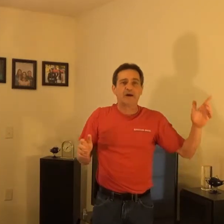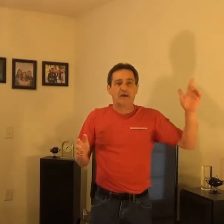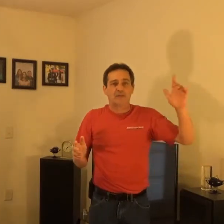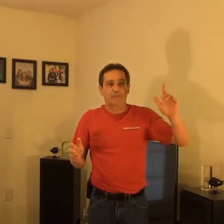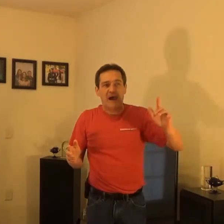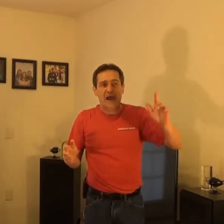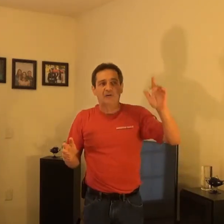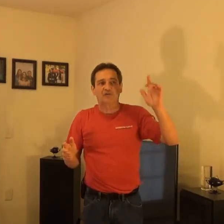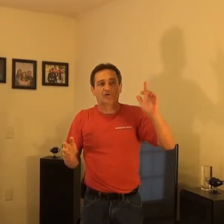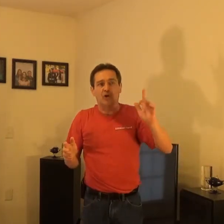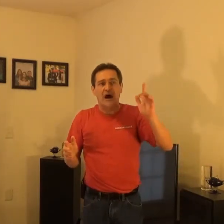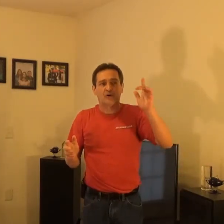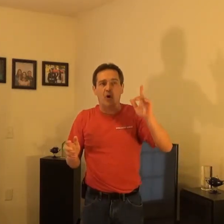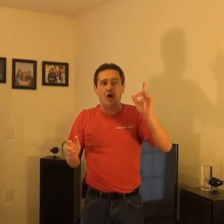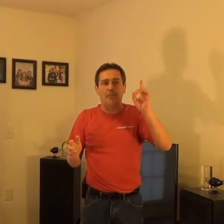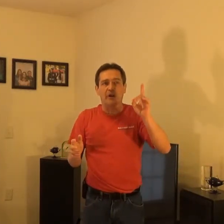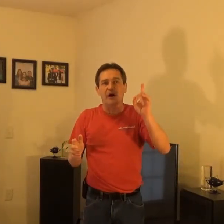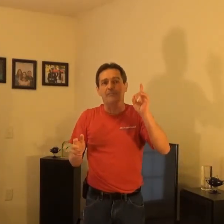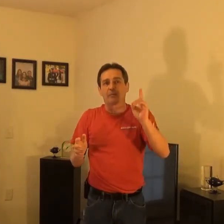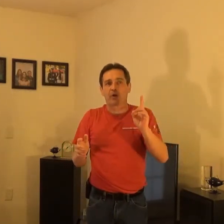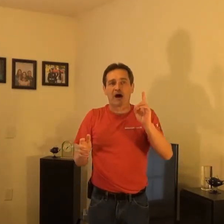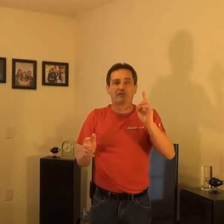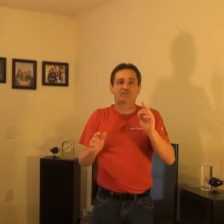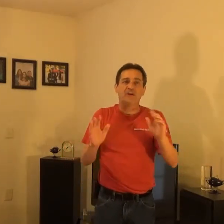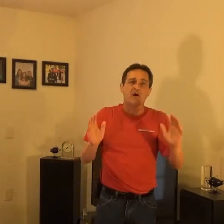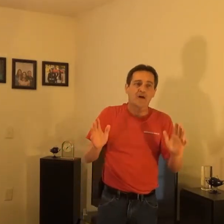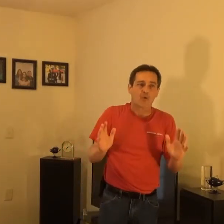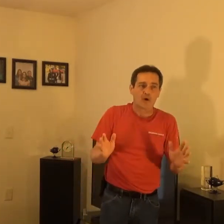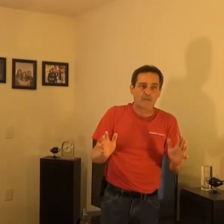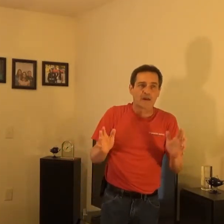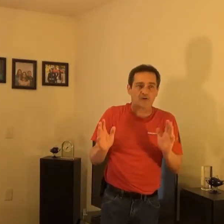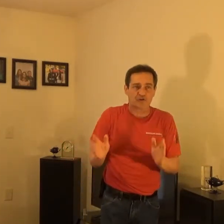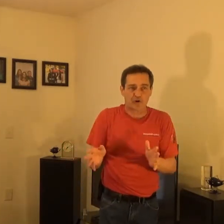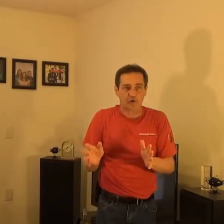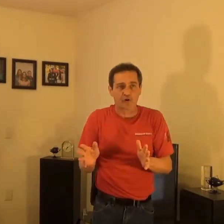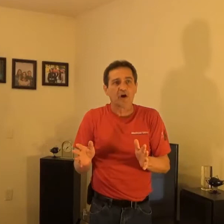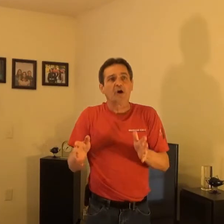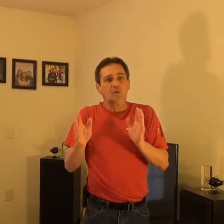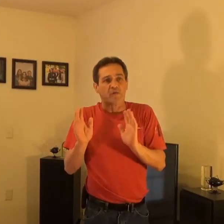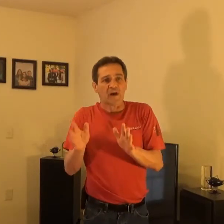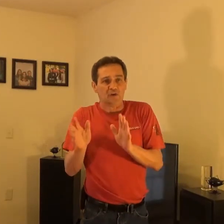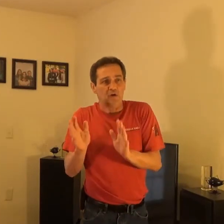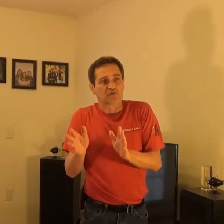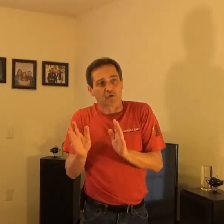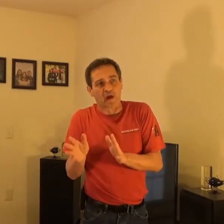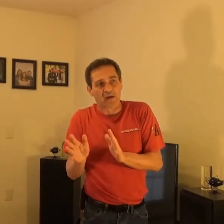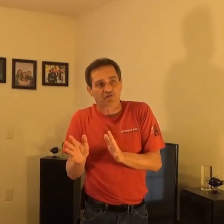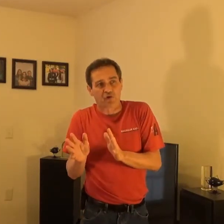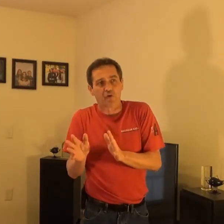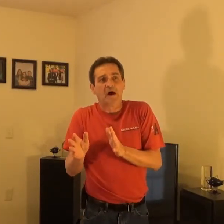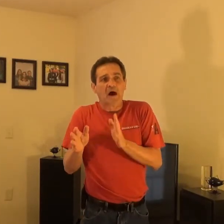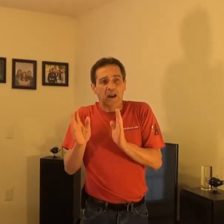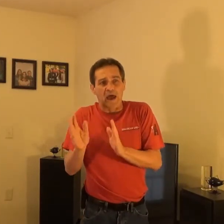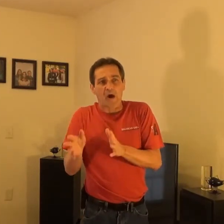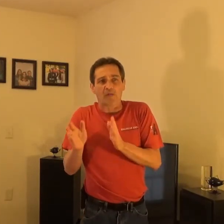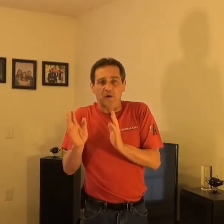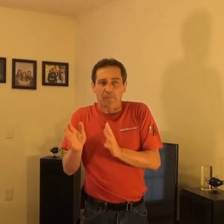in the past who tried to open up the privacy of our women and children when they used the restroom, allowing the